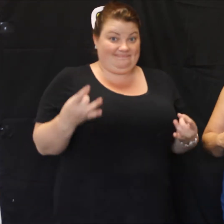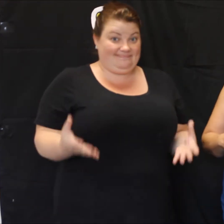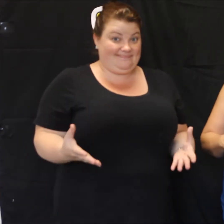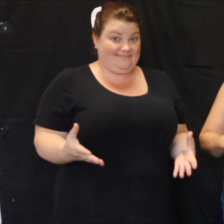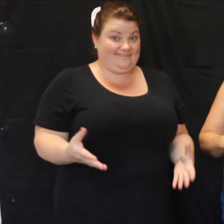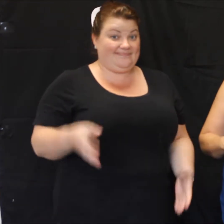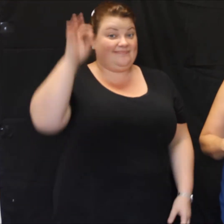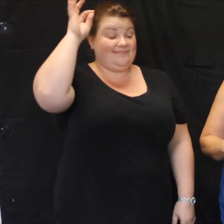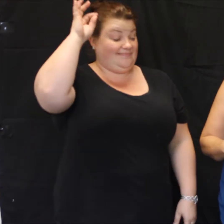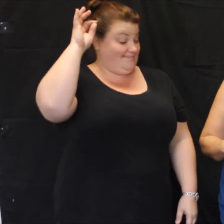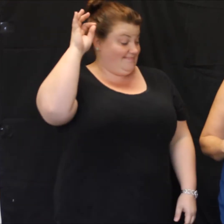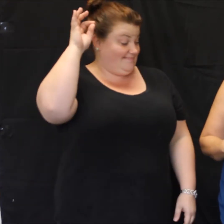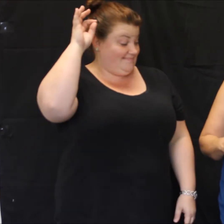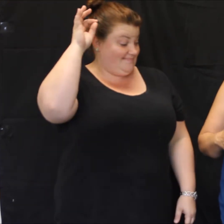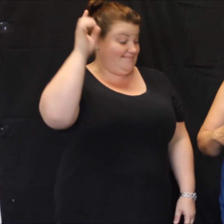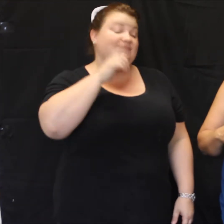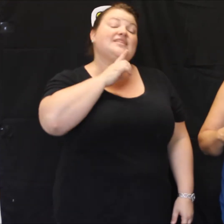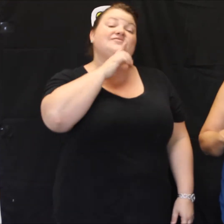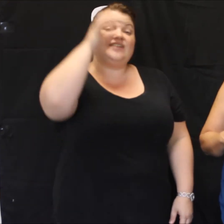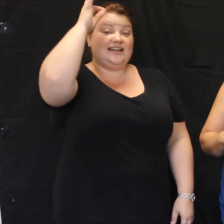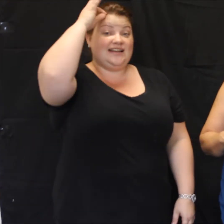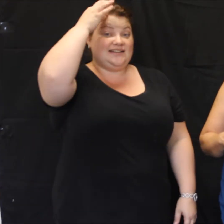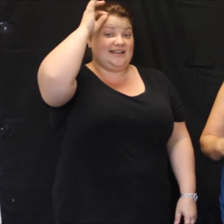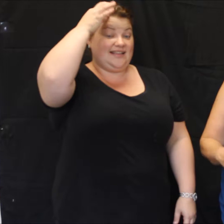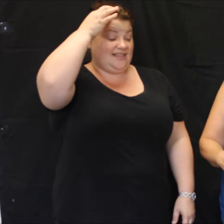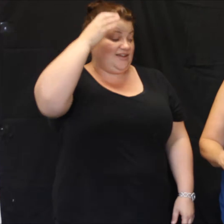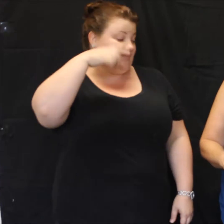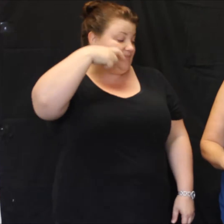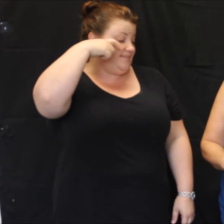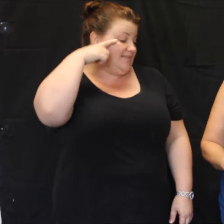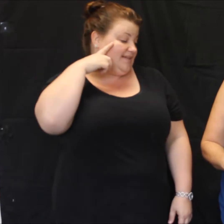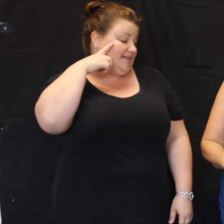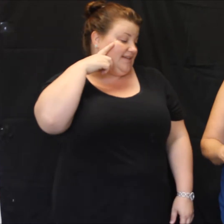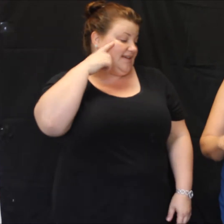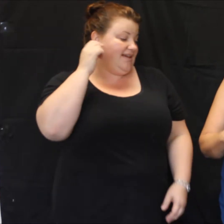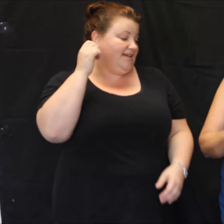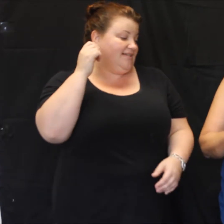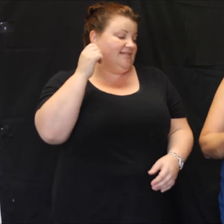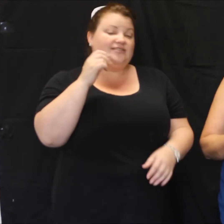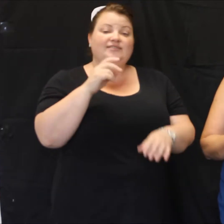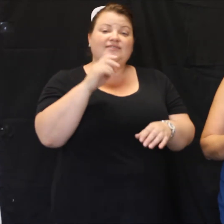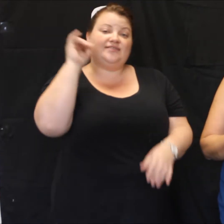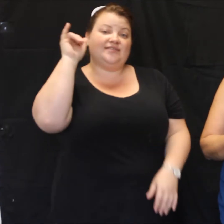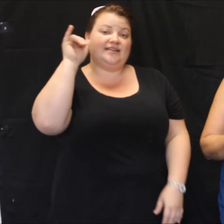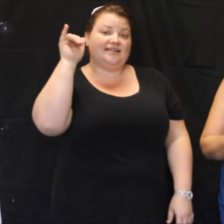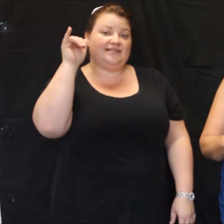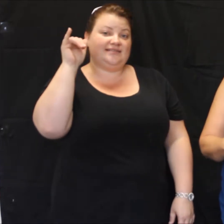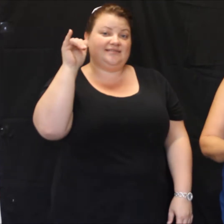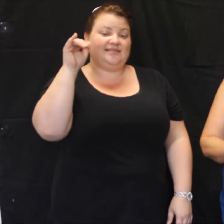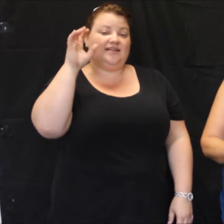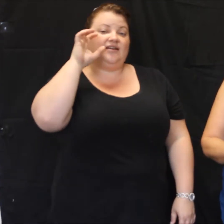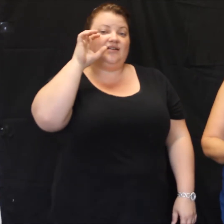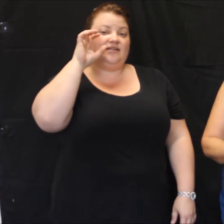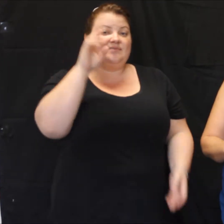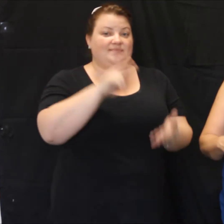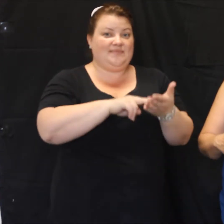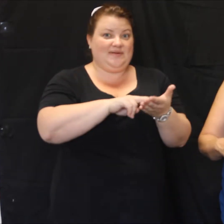Red and yellow and pink and green, purple and